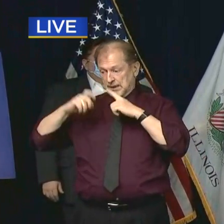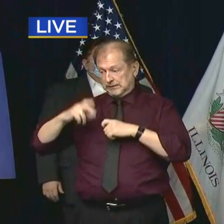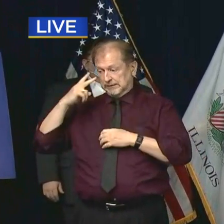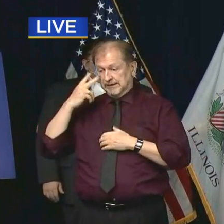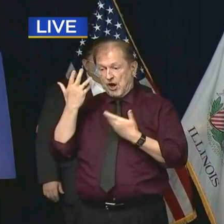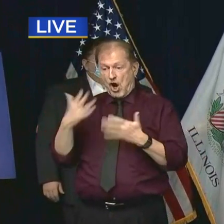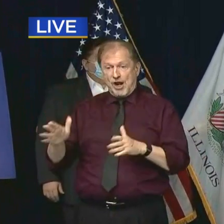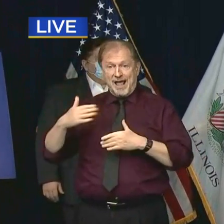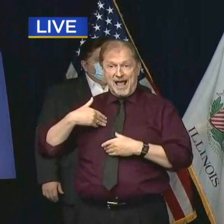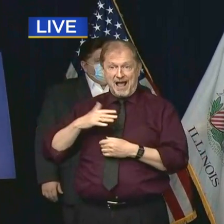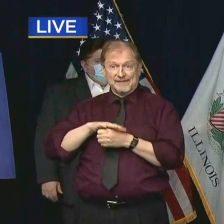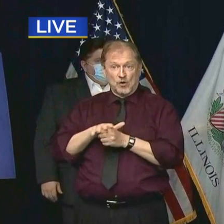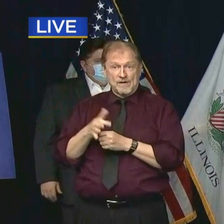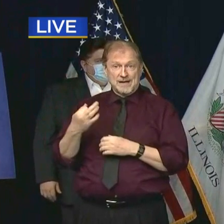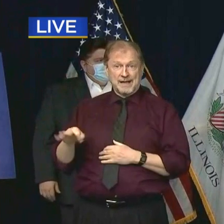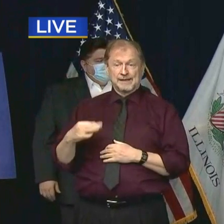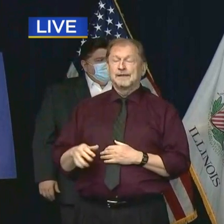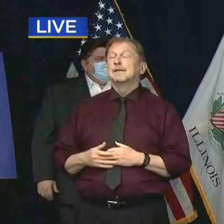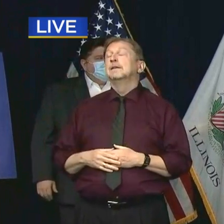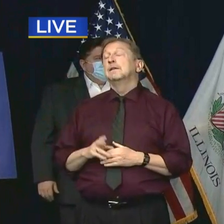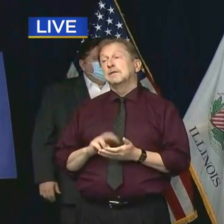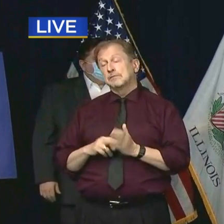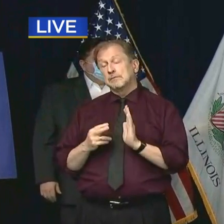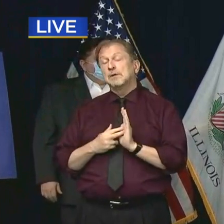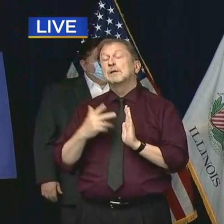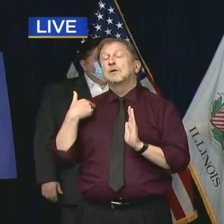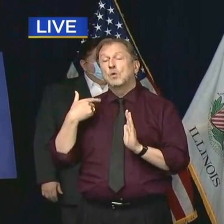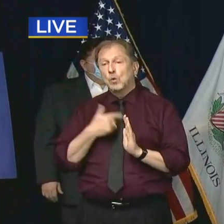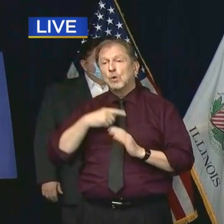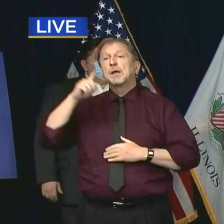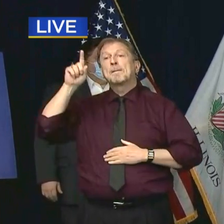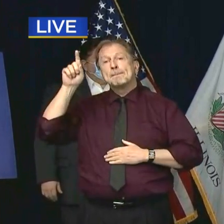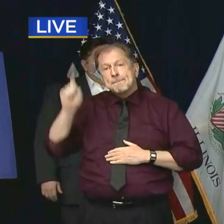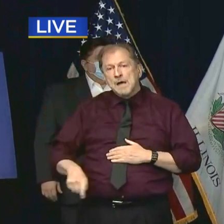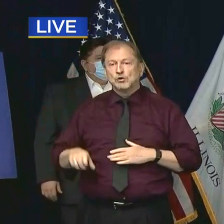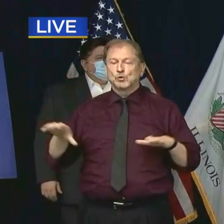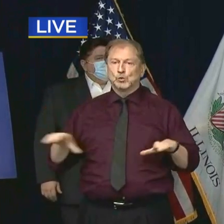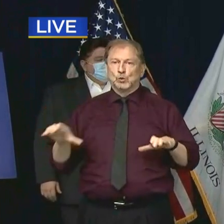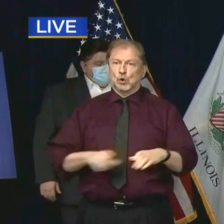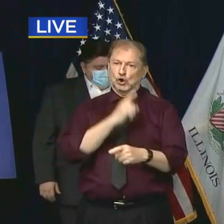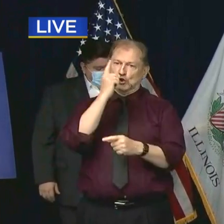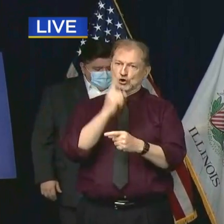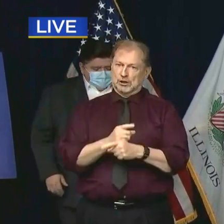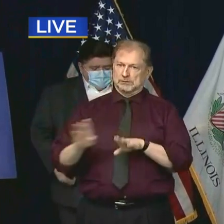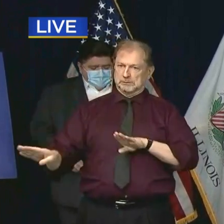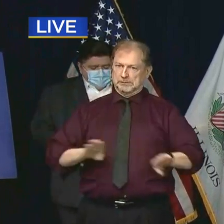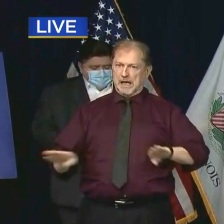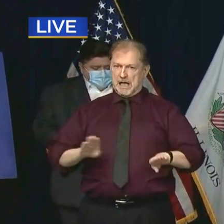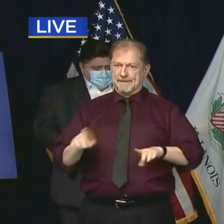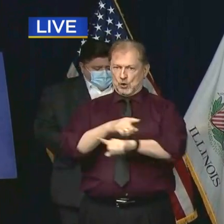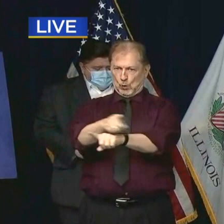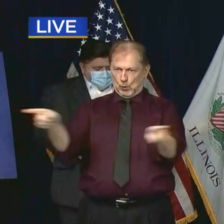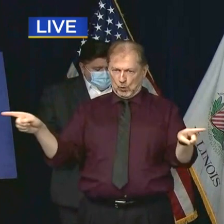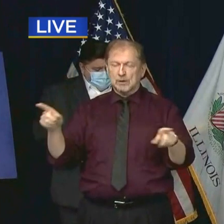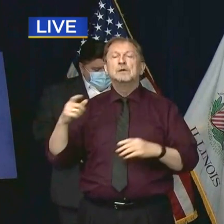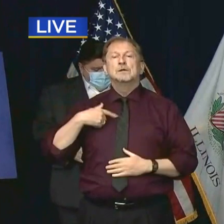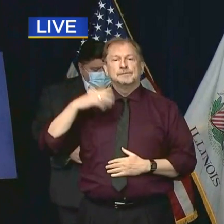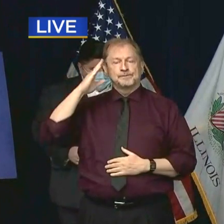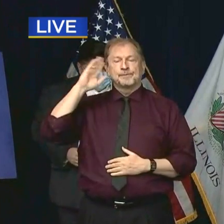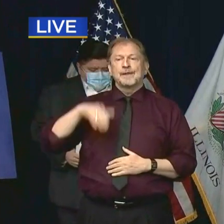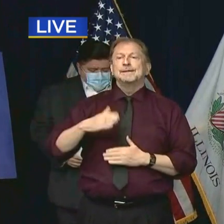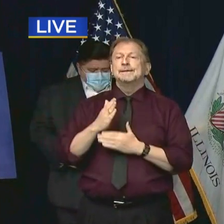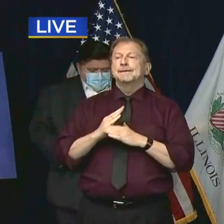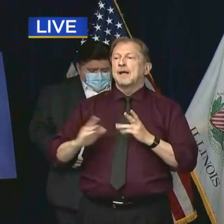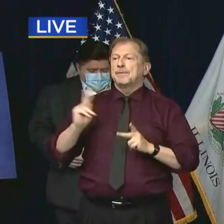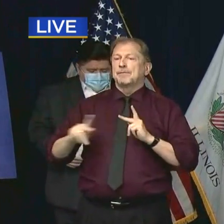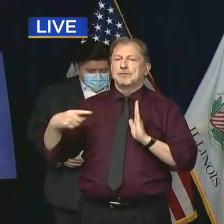situation before us. And we have to continue to do the right thing. We are very conscientious that there are people who cannot